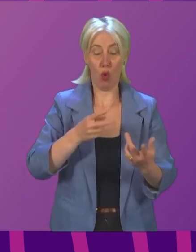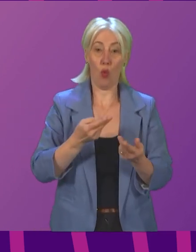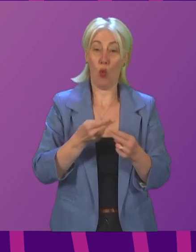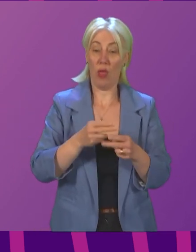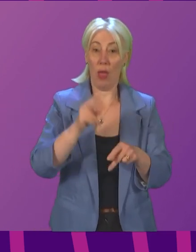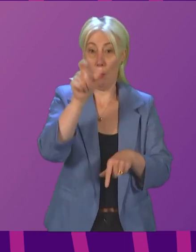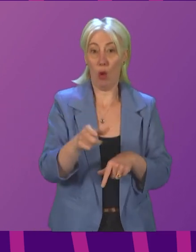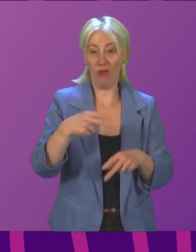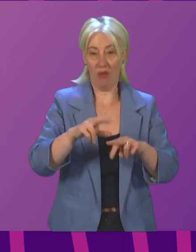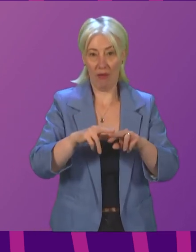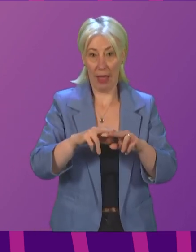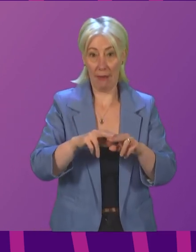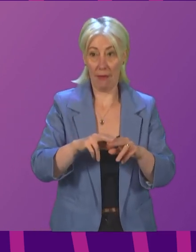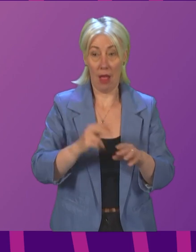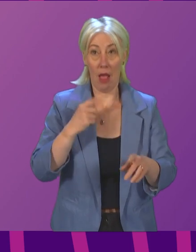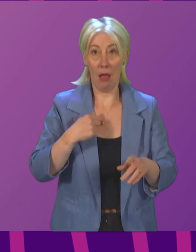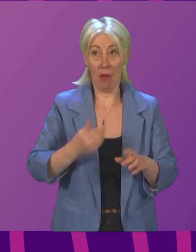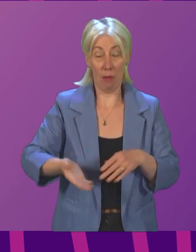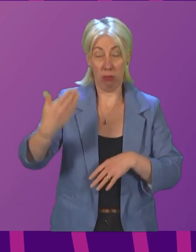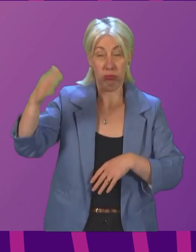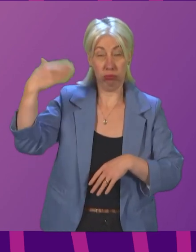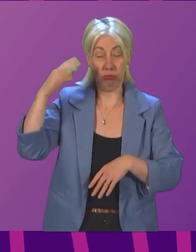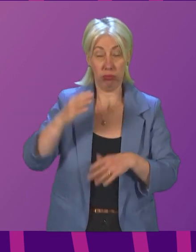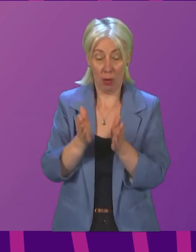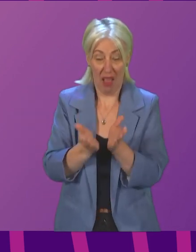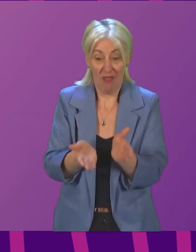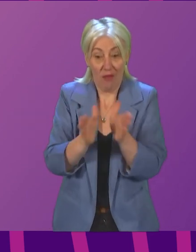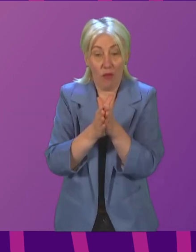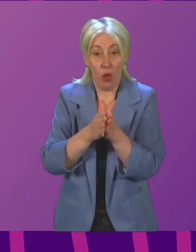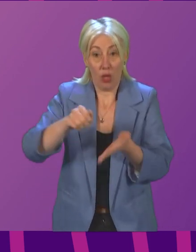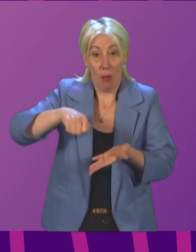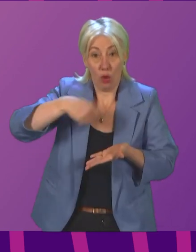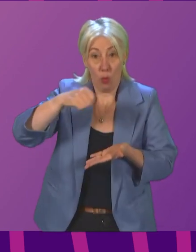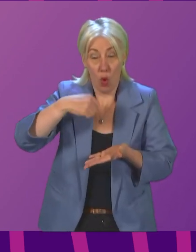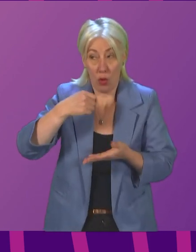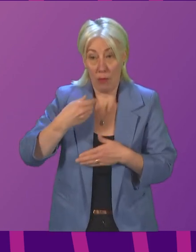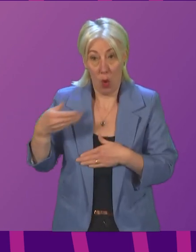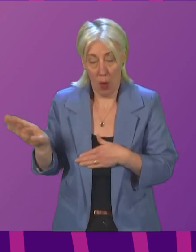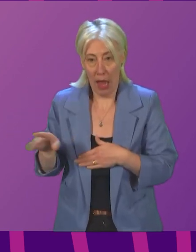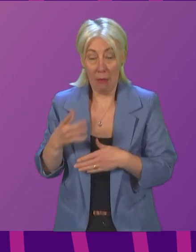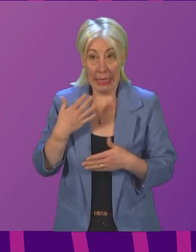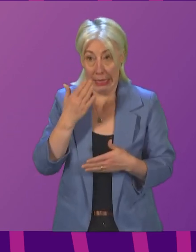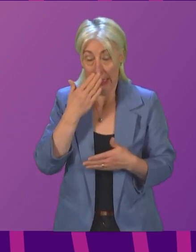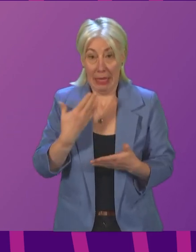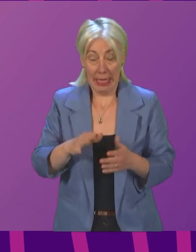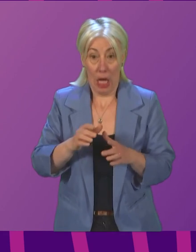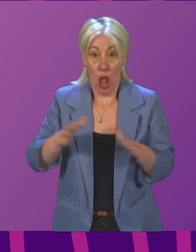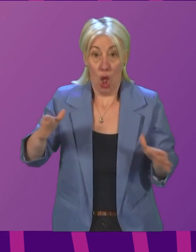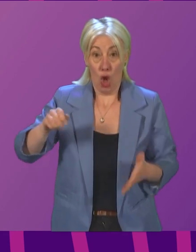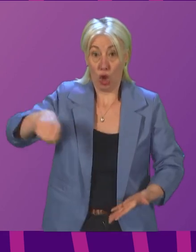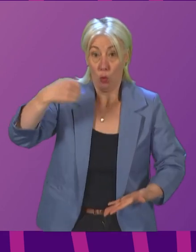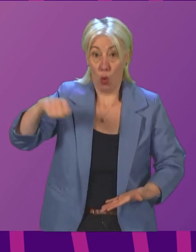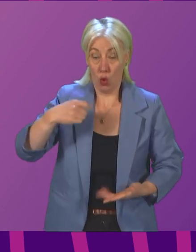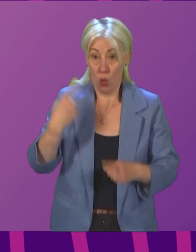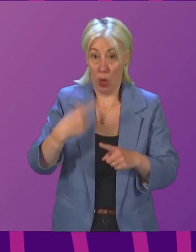folding spoon away. Now it seemed I needed a lang spoon ASAP. What did it mean?